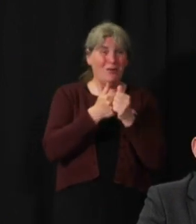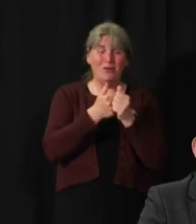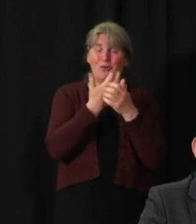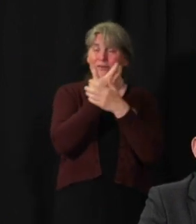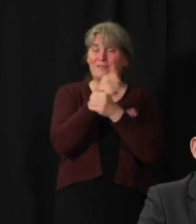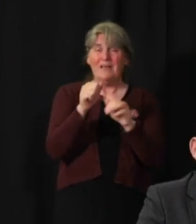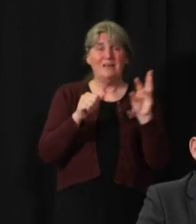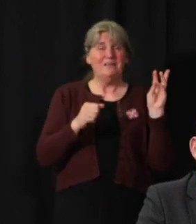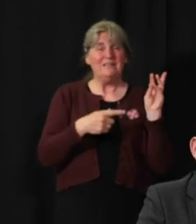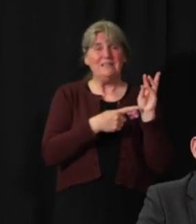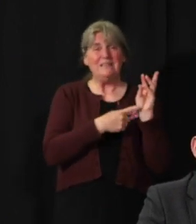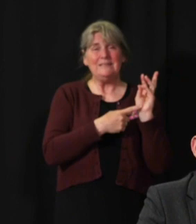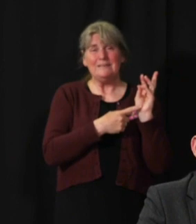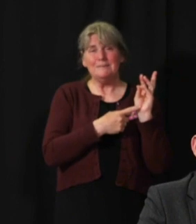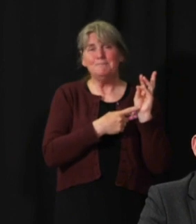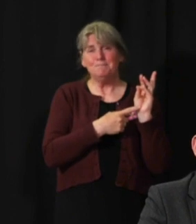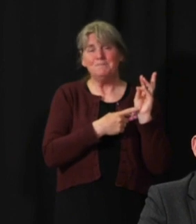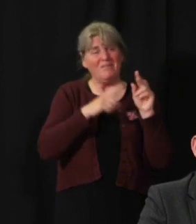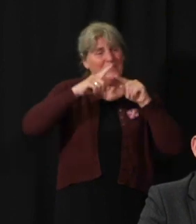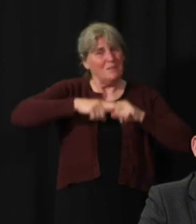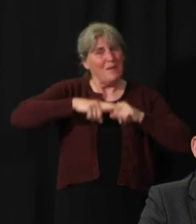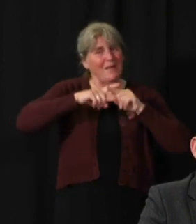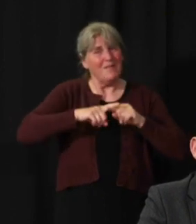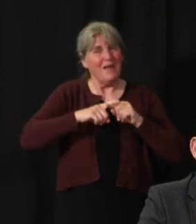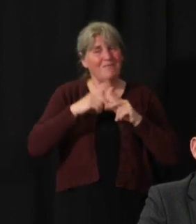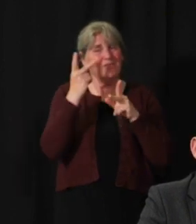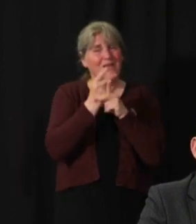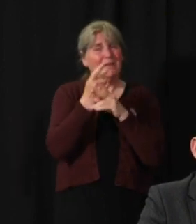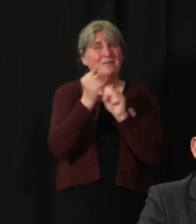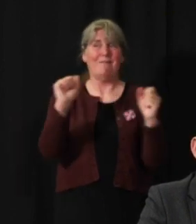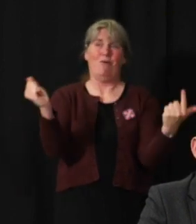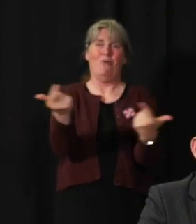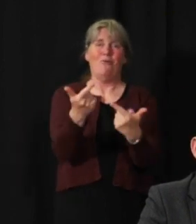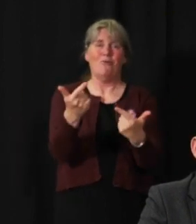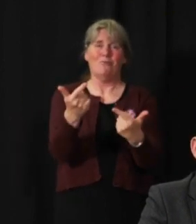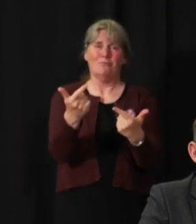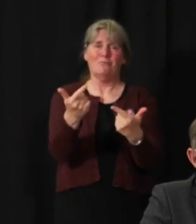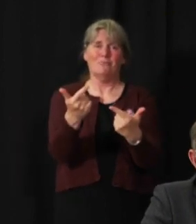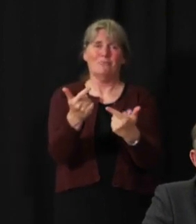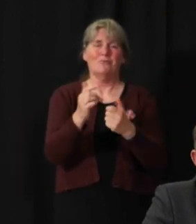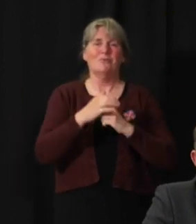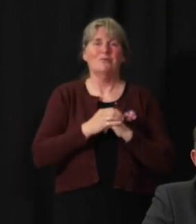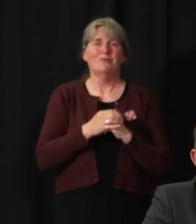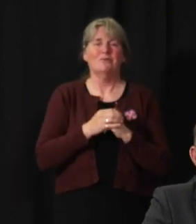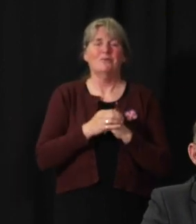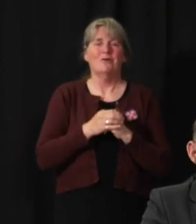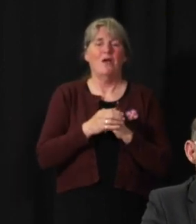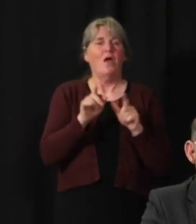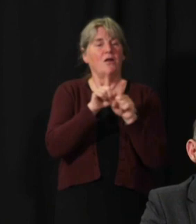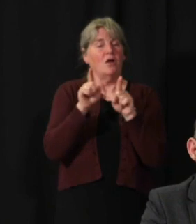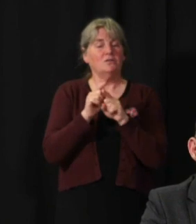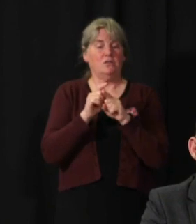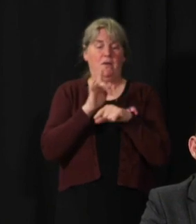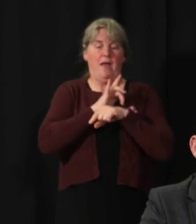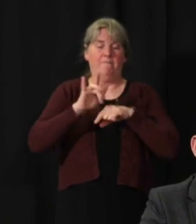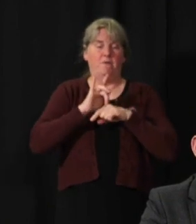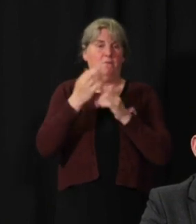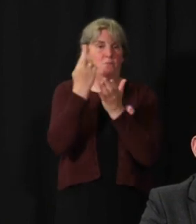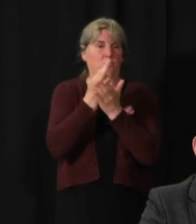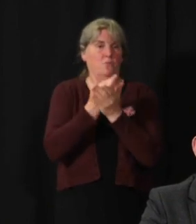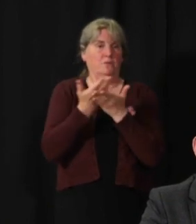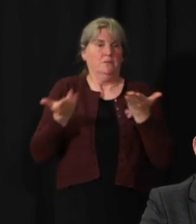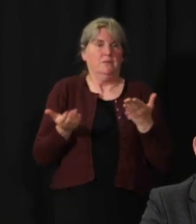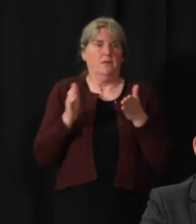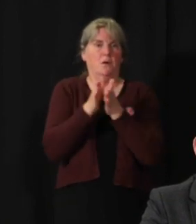distancing, and it includes the public health capacity part, of being able to